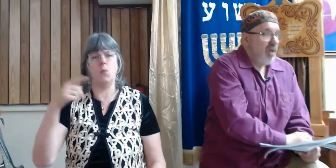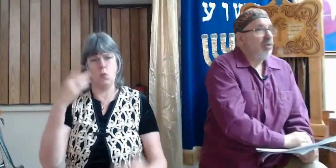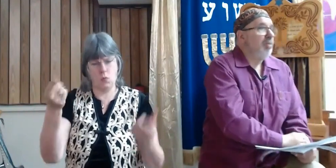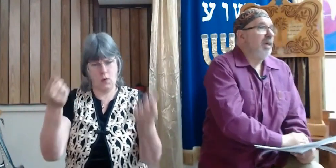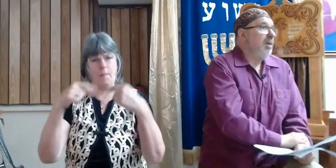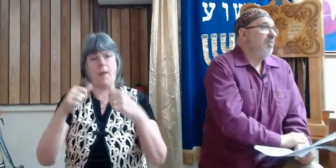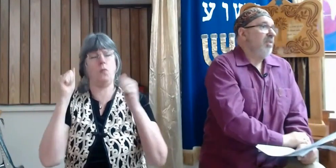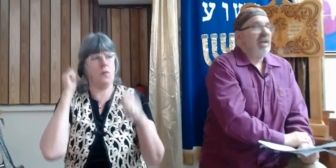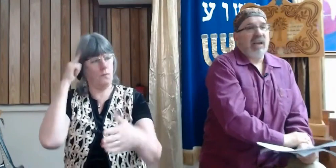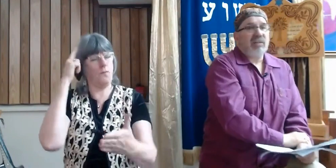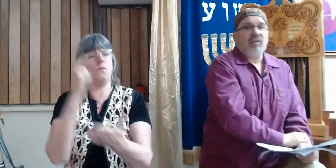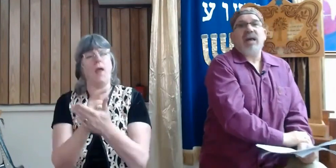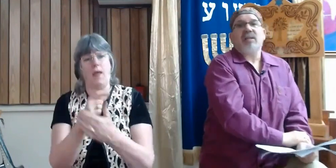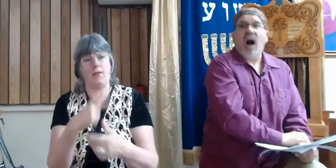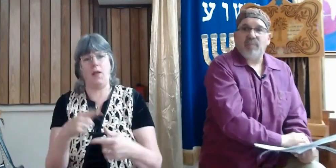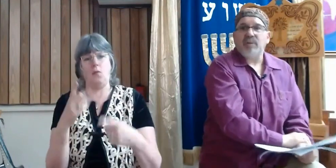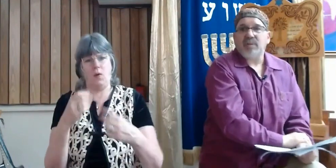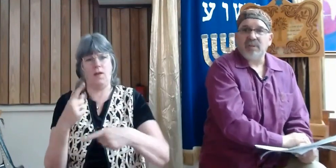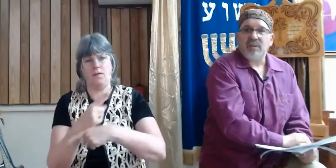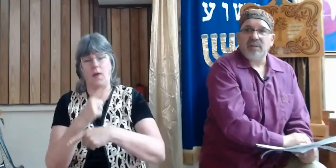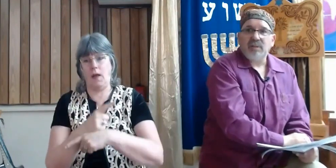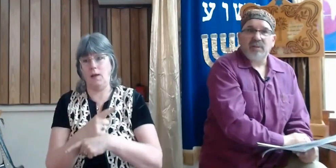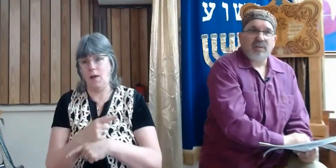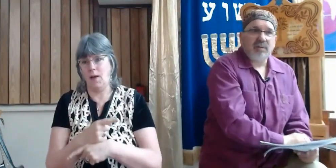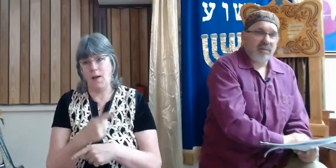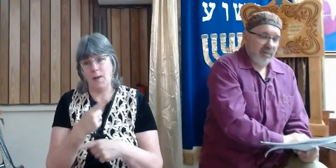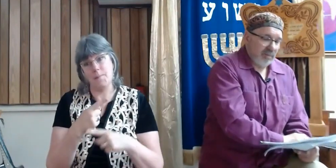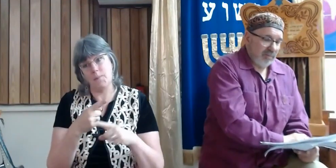people who made them feel like grasshoppers.